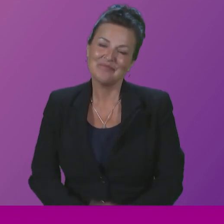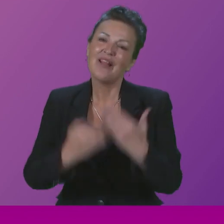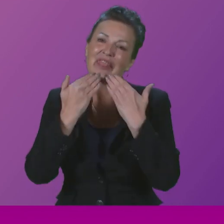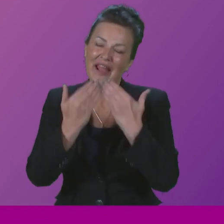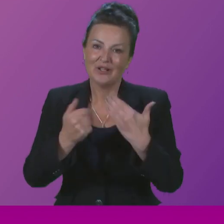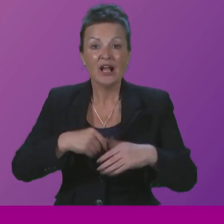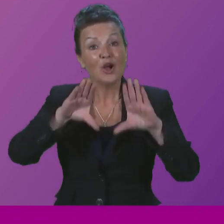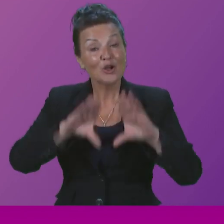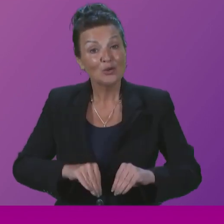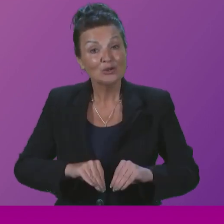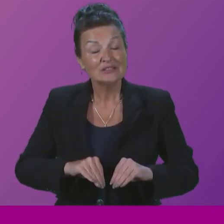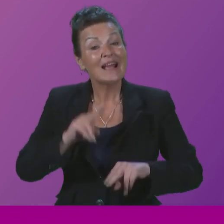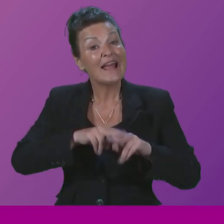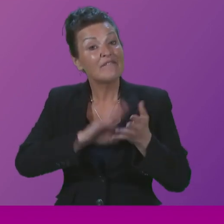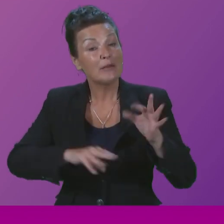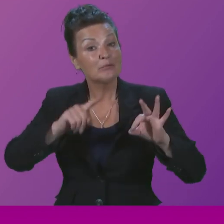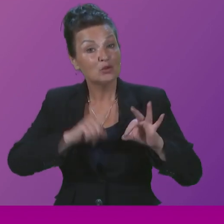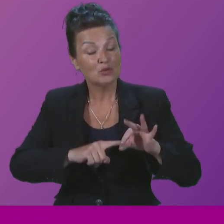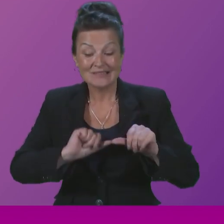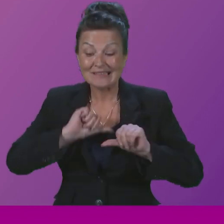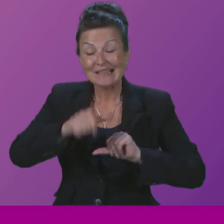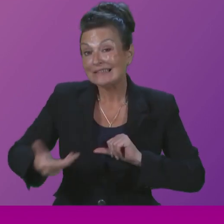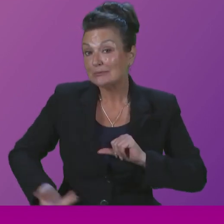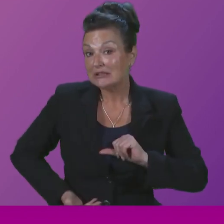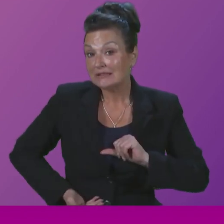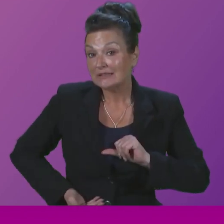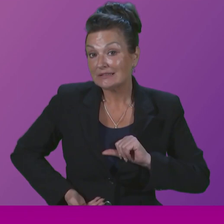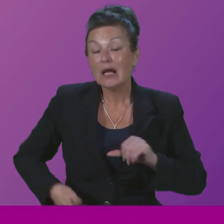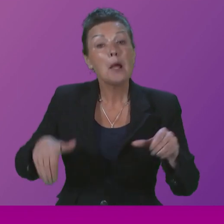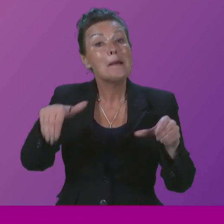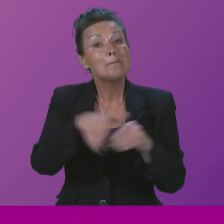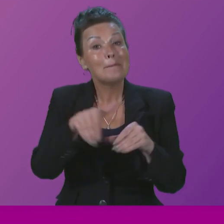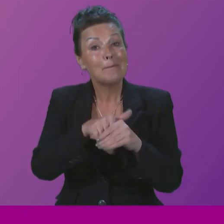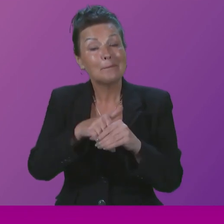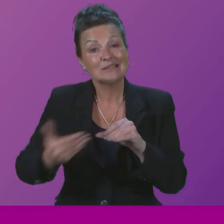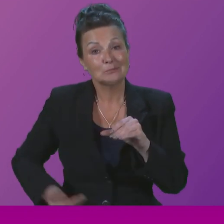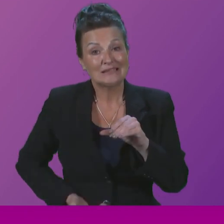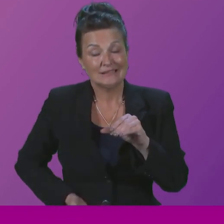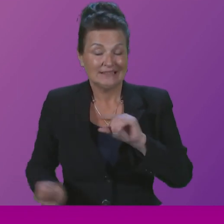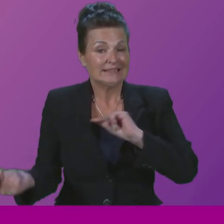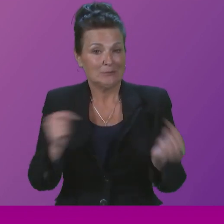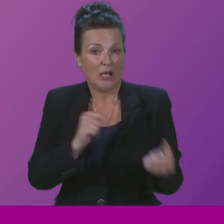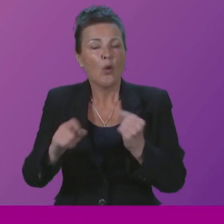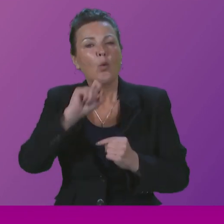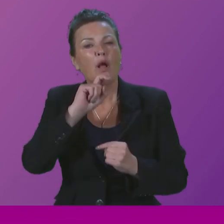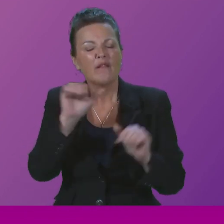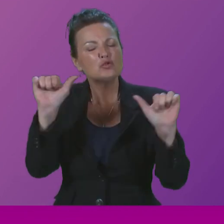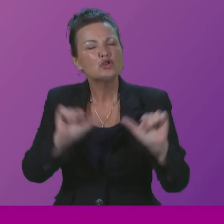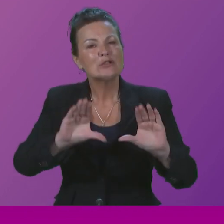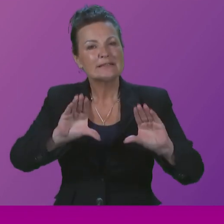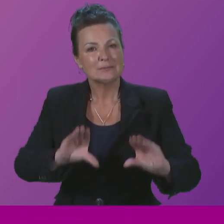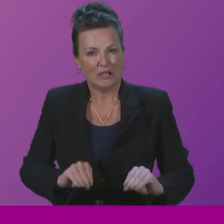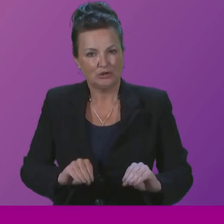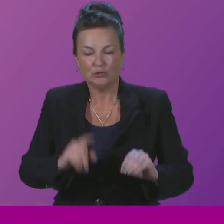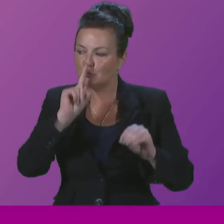Minister's questions. The next item of business is a members' business debate in the name of Mark Ruskell, and there will be a short suspension to allow those leaving the